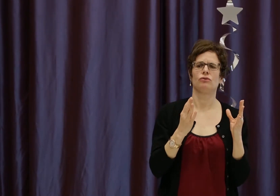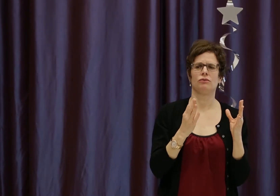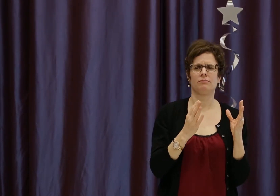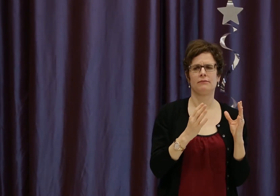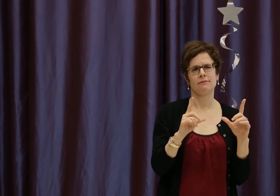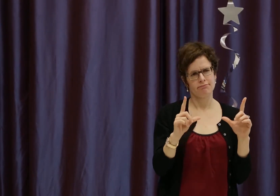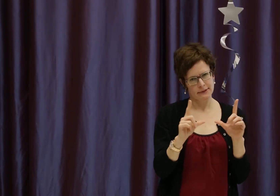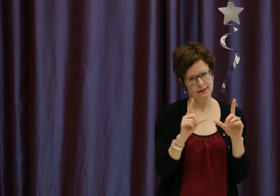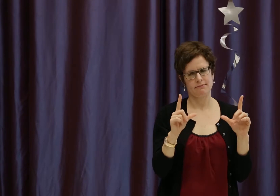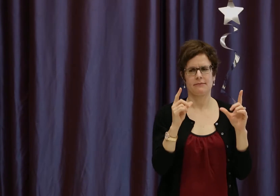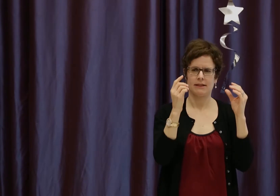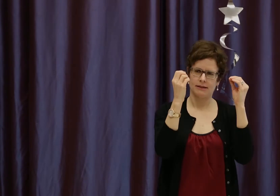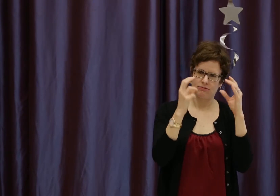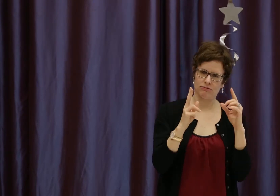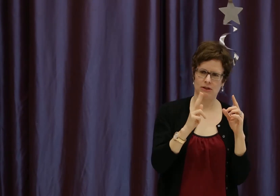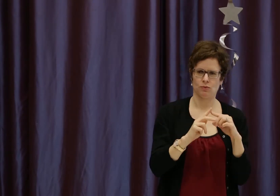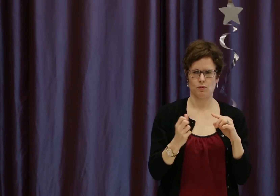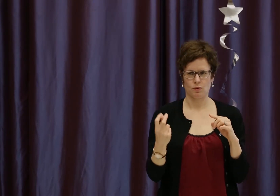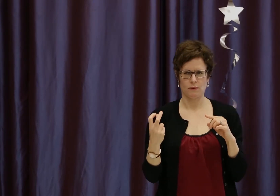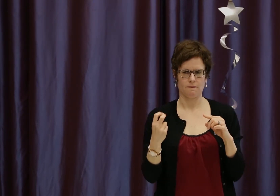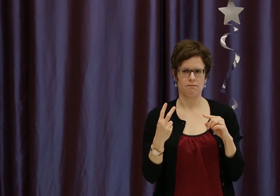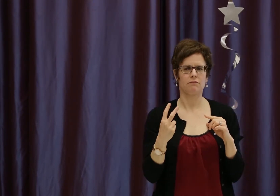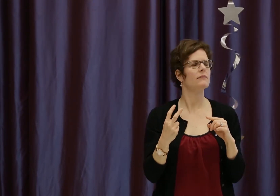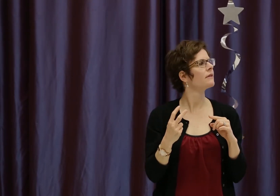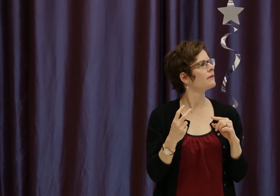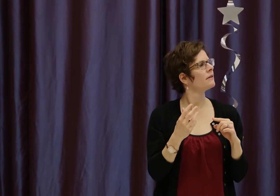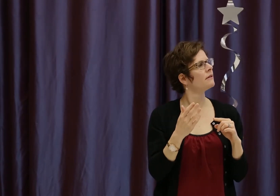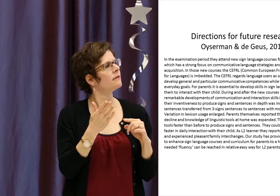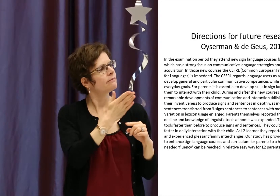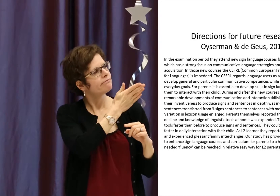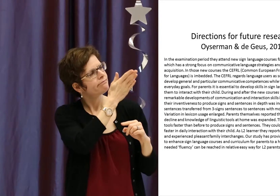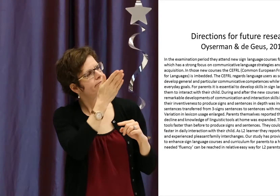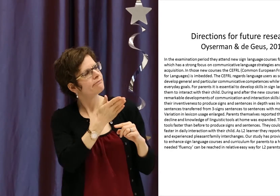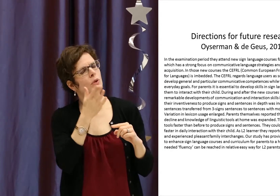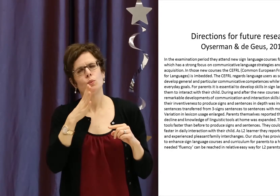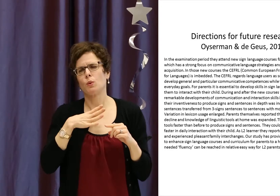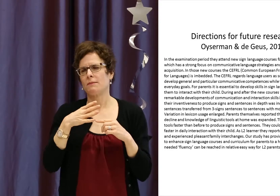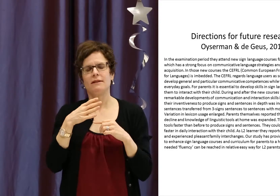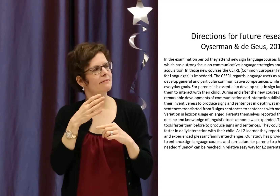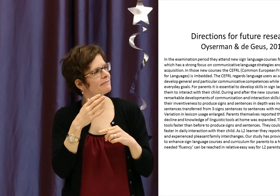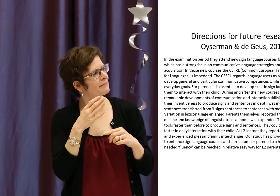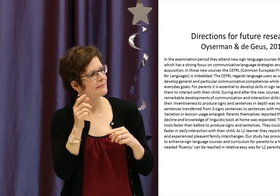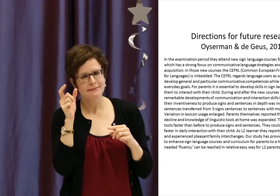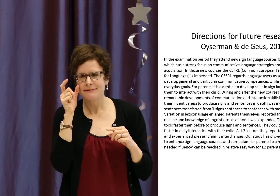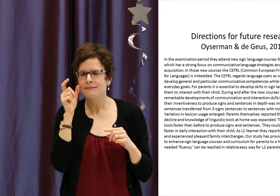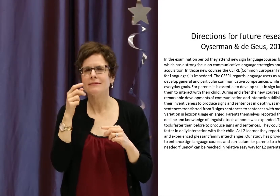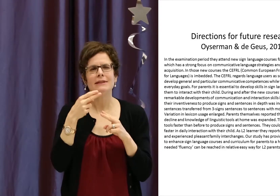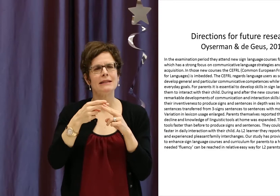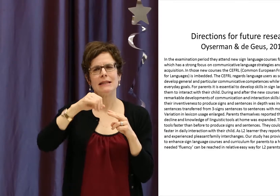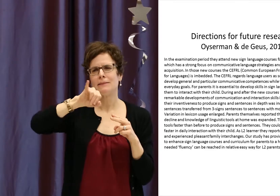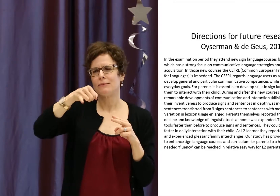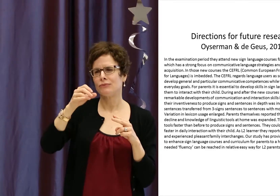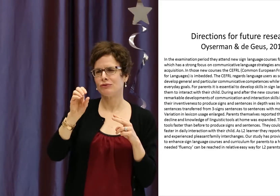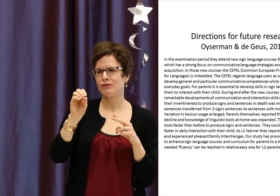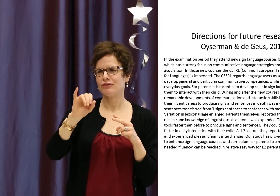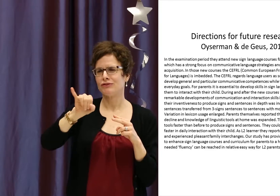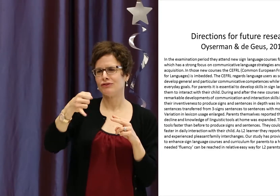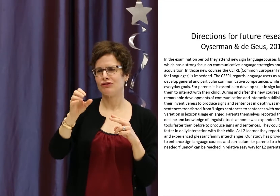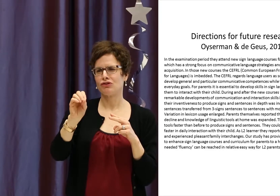She is a teacher, a licensed teacher, for kindergarten to grade 12. And the woman in the front here with the glasses